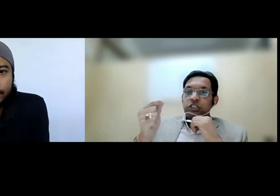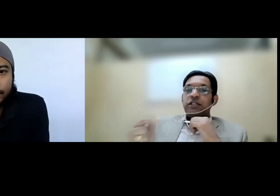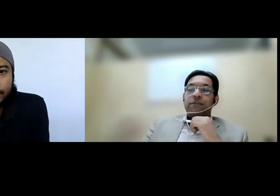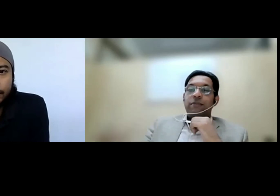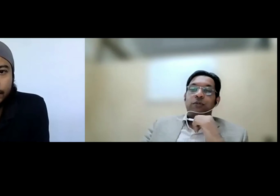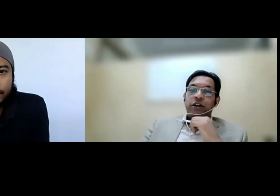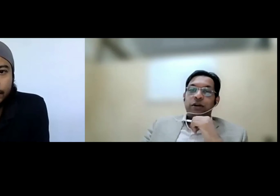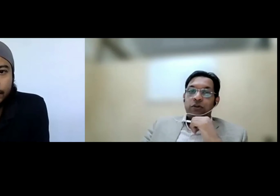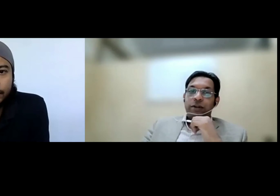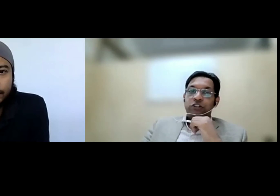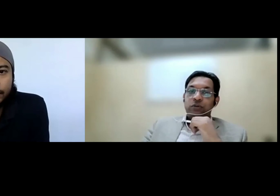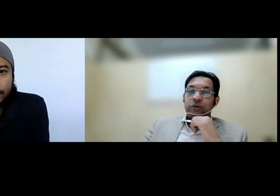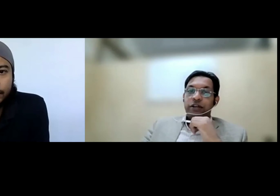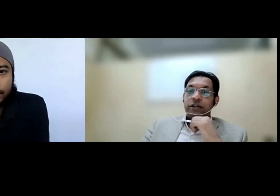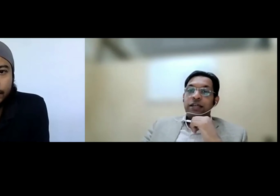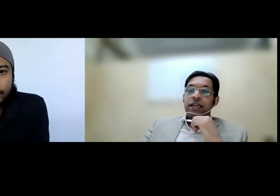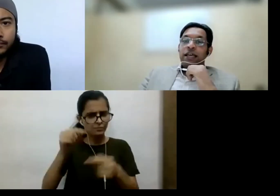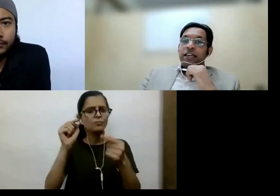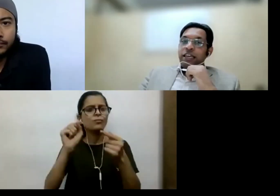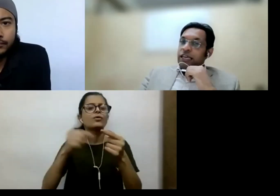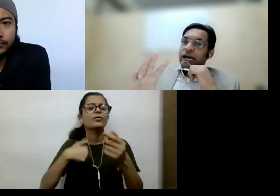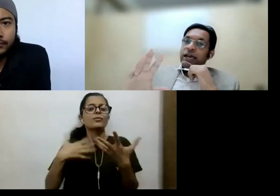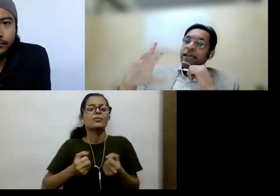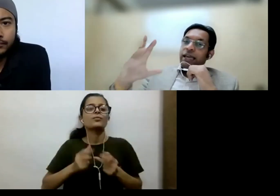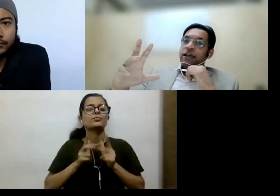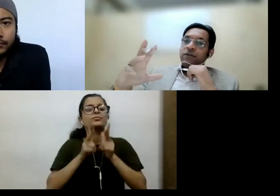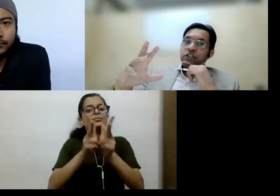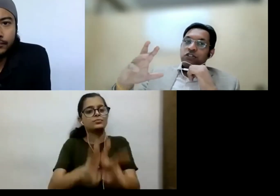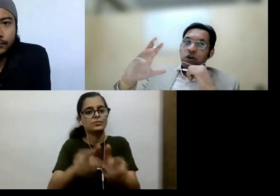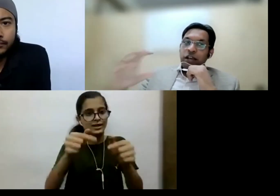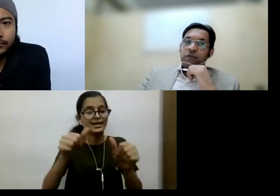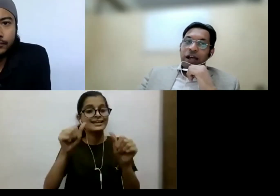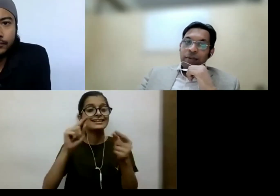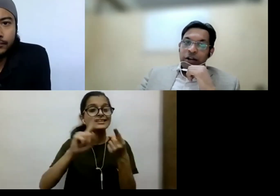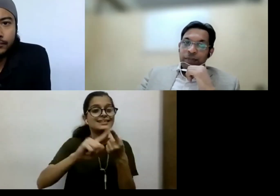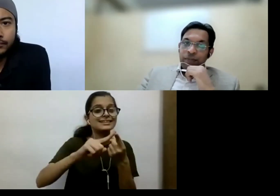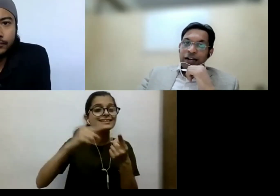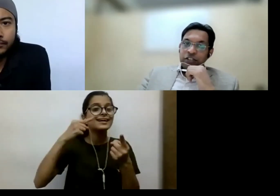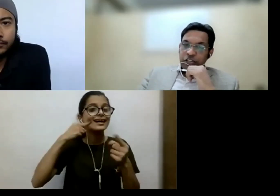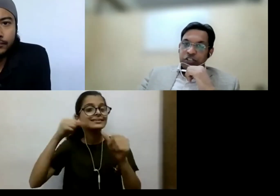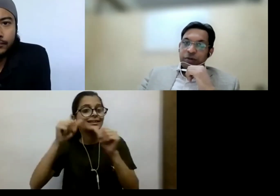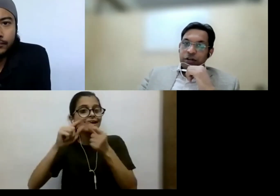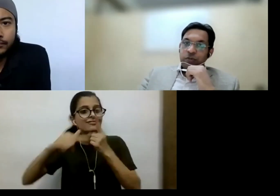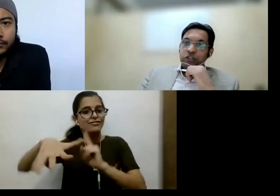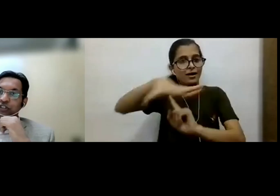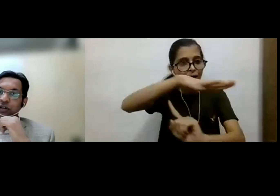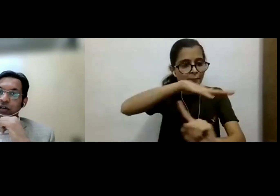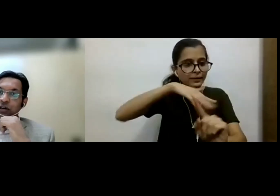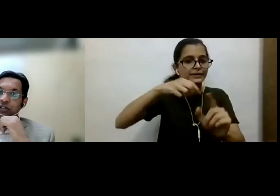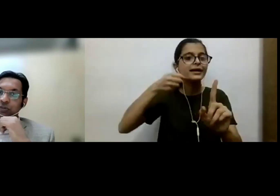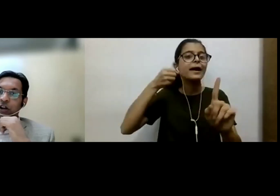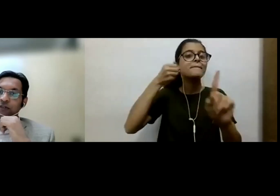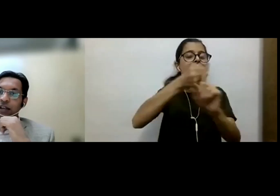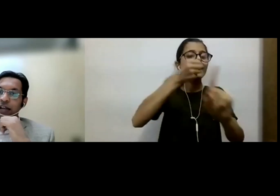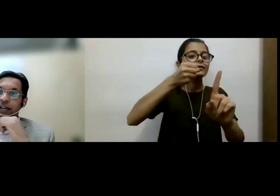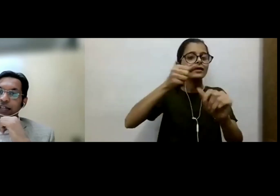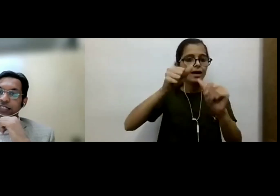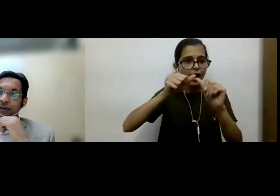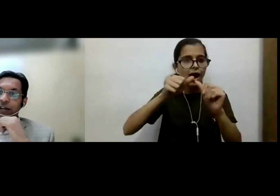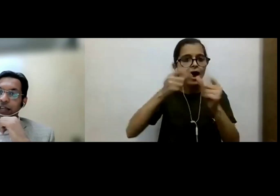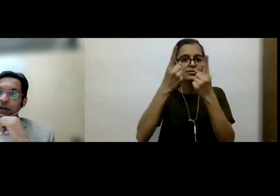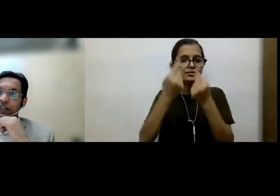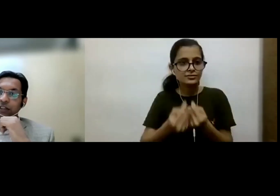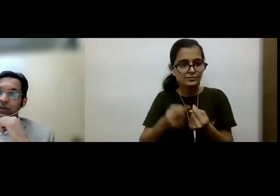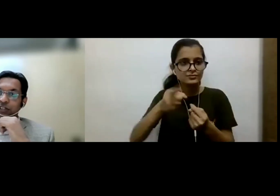This is the hammering point I want to mention more here. The EIA, which is called Environment Impact Assessment, which spun off in